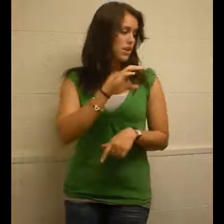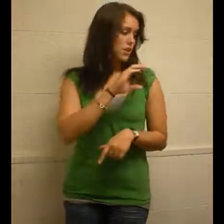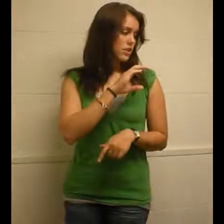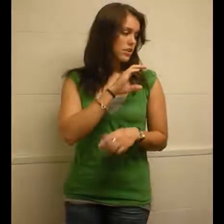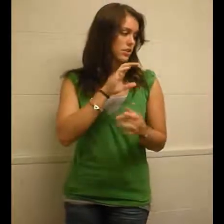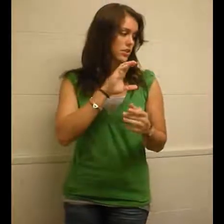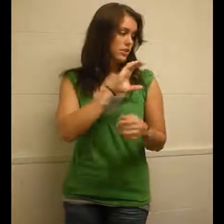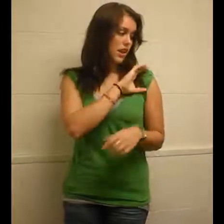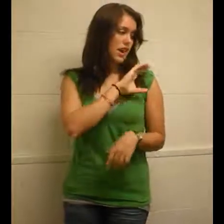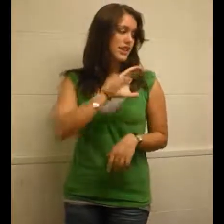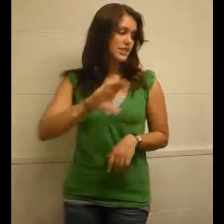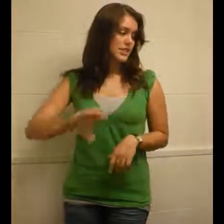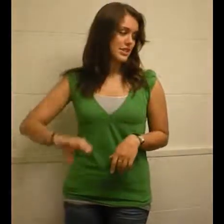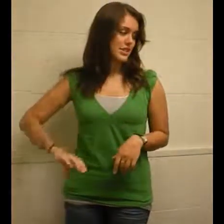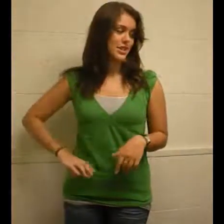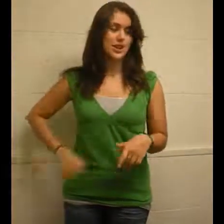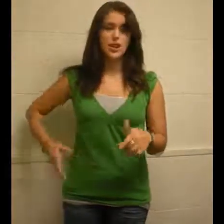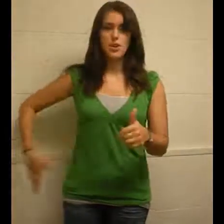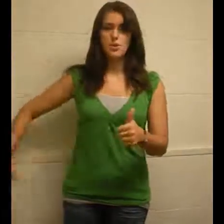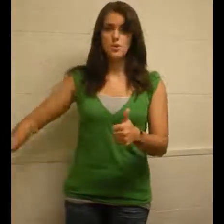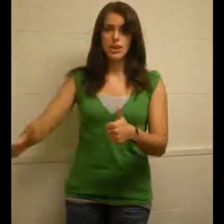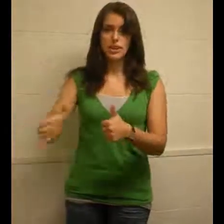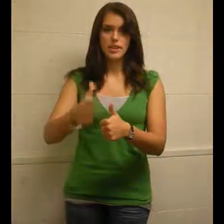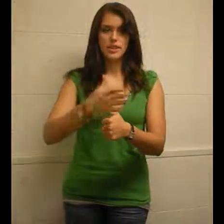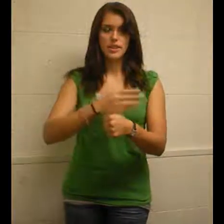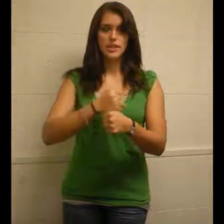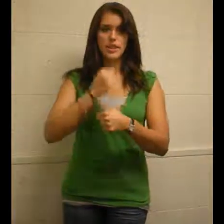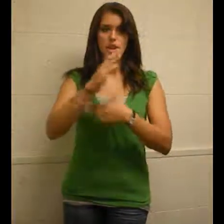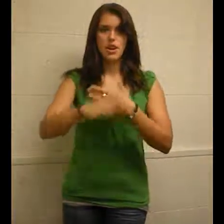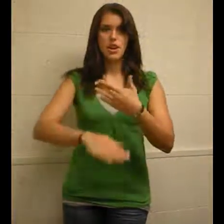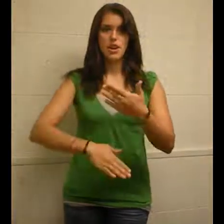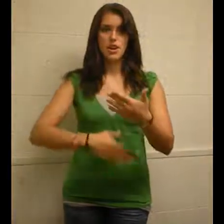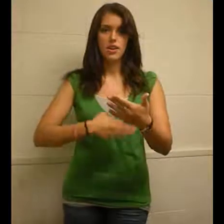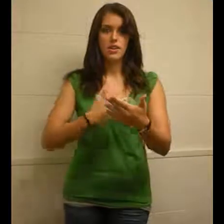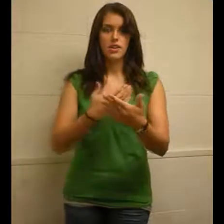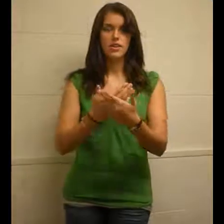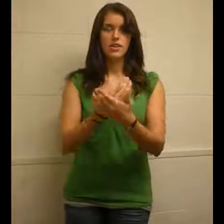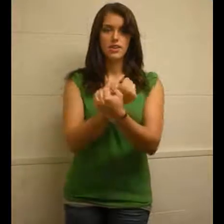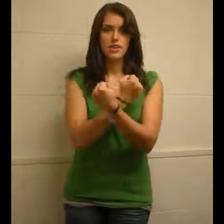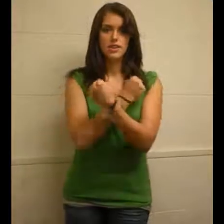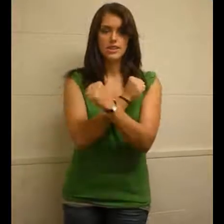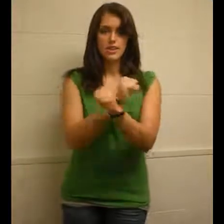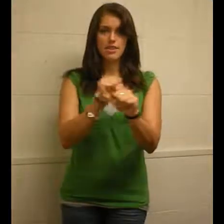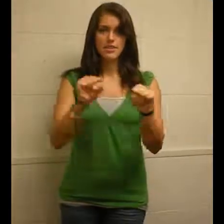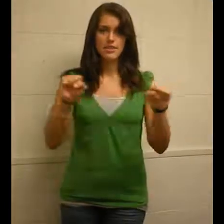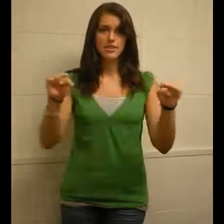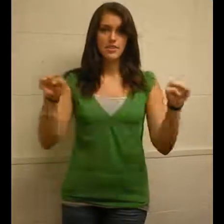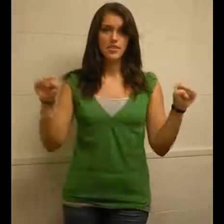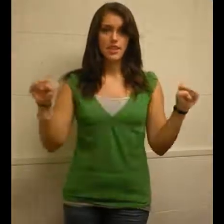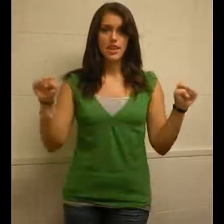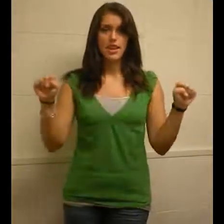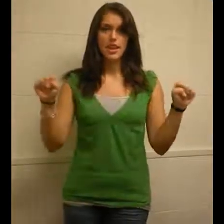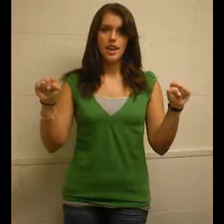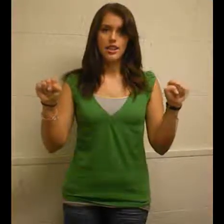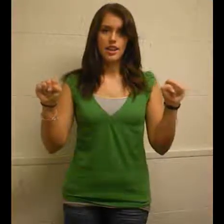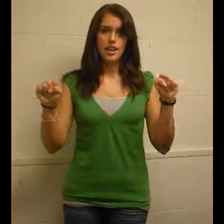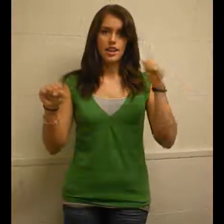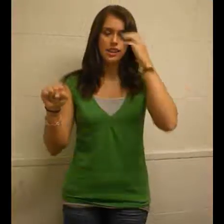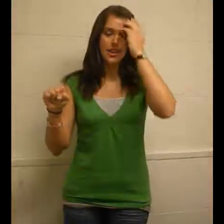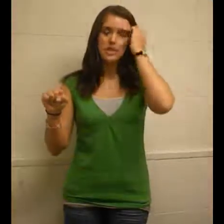Christ, wins, all are saved. And then the